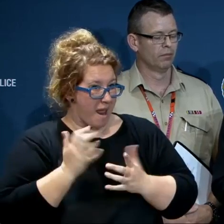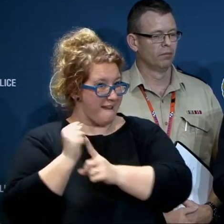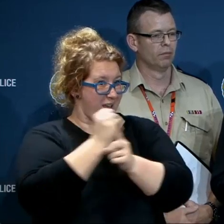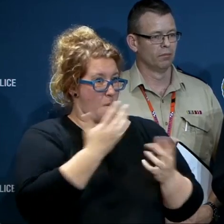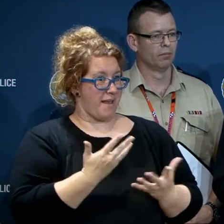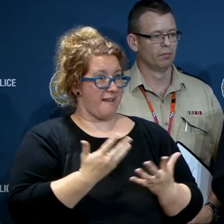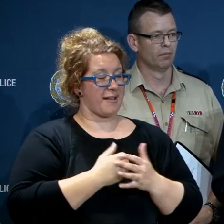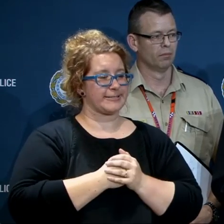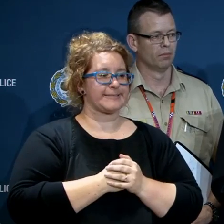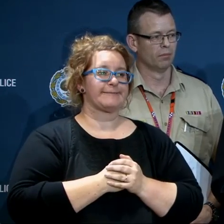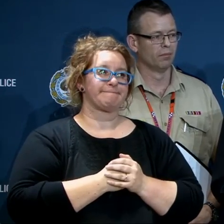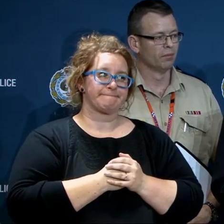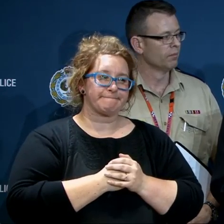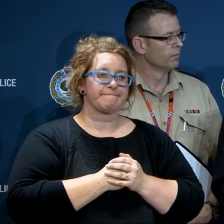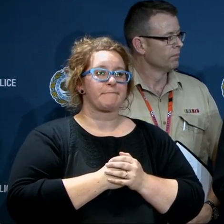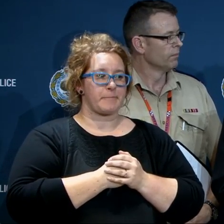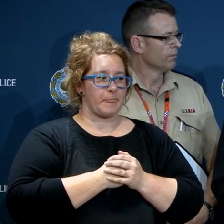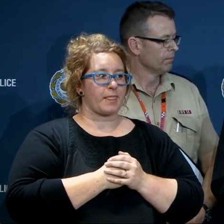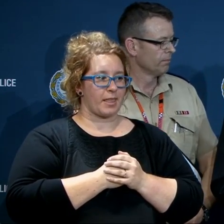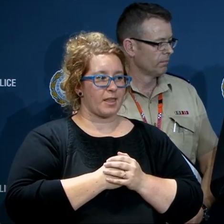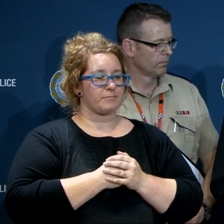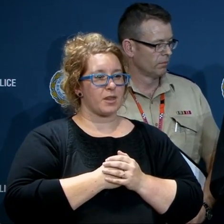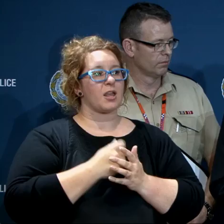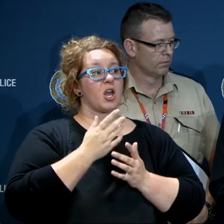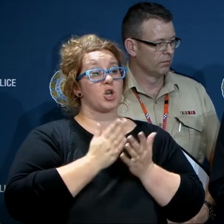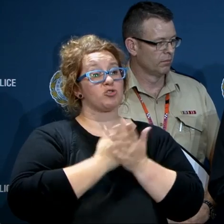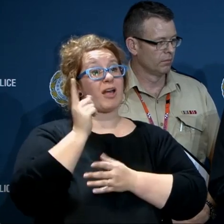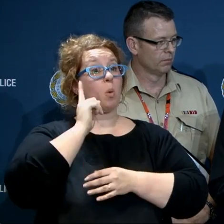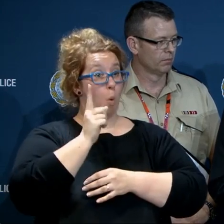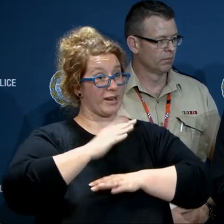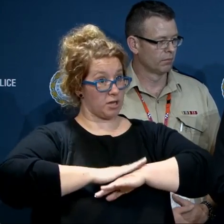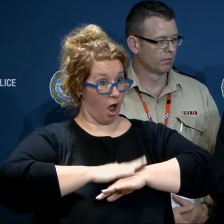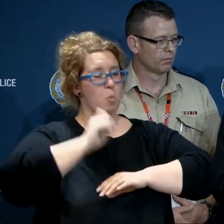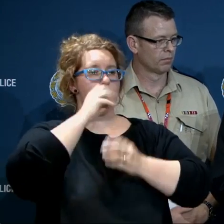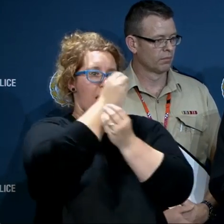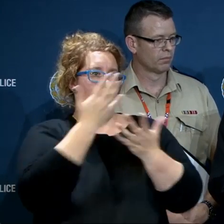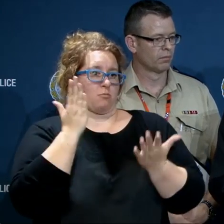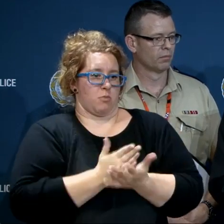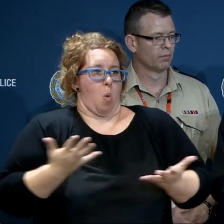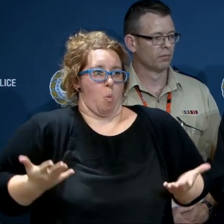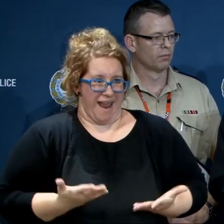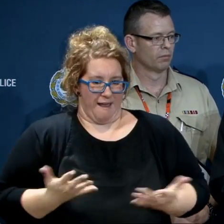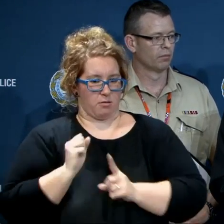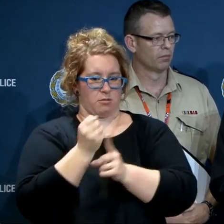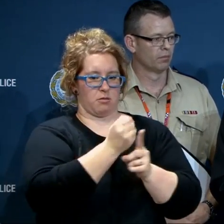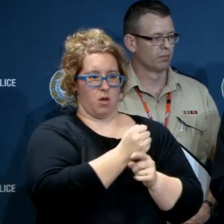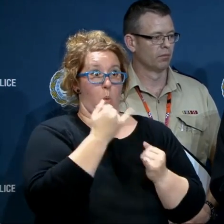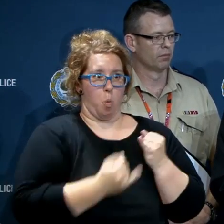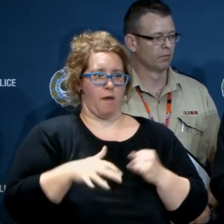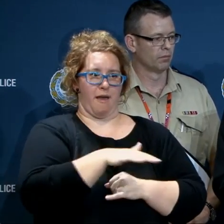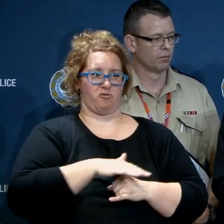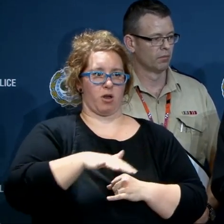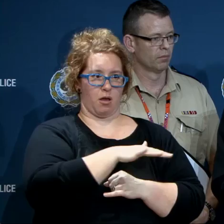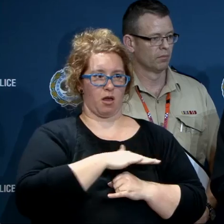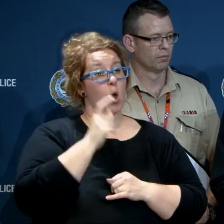the details of where it be worst hit will be described in the warning itself. So that's being crafted as we speak. So the warning will be